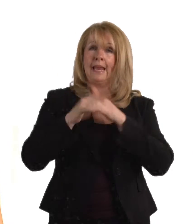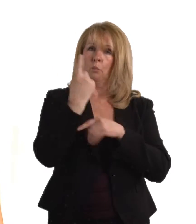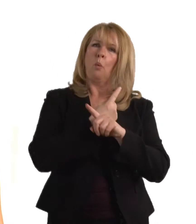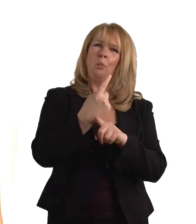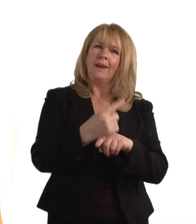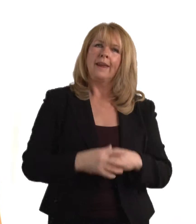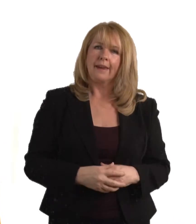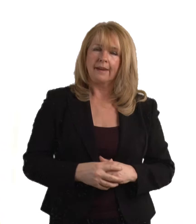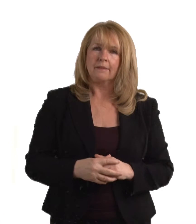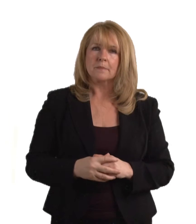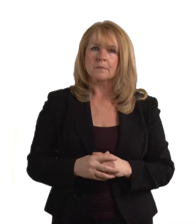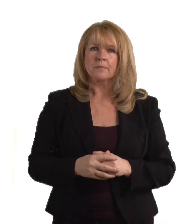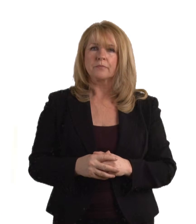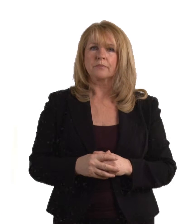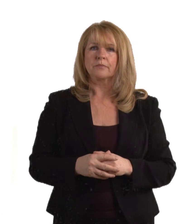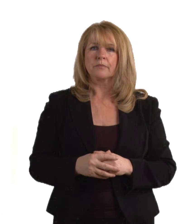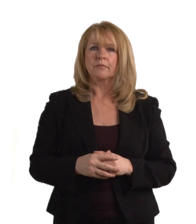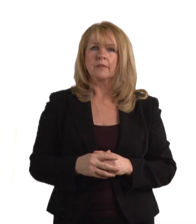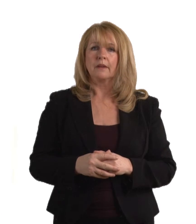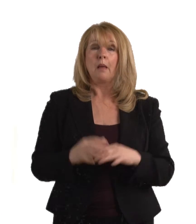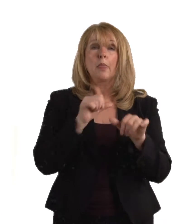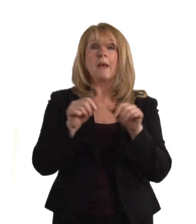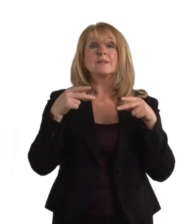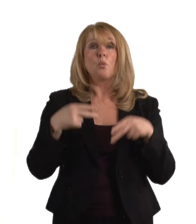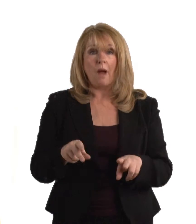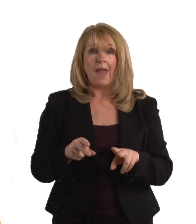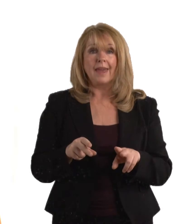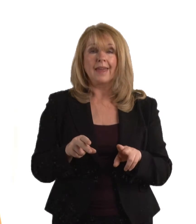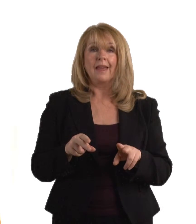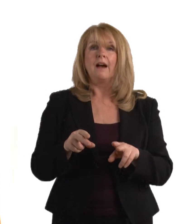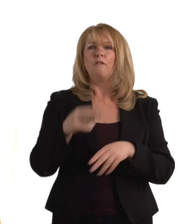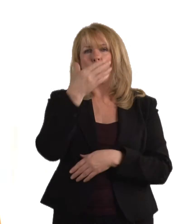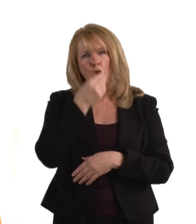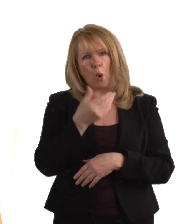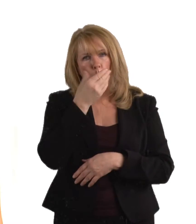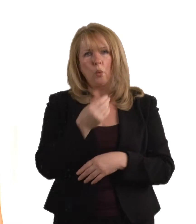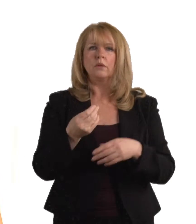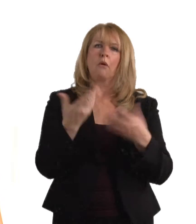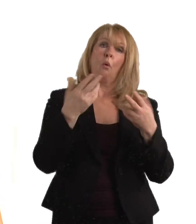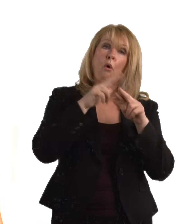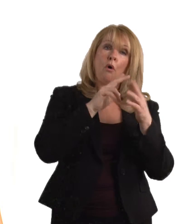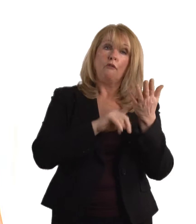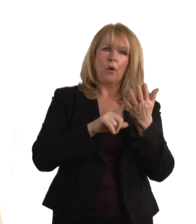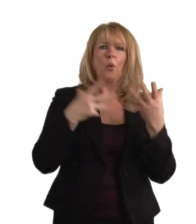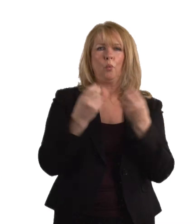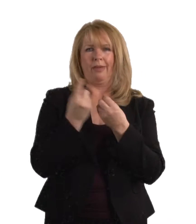unpleasant, if you are otherwise healthy, the illness will usually clear up on its own and will recover within a week.